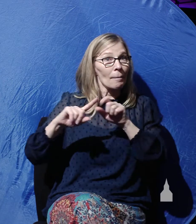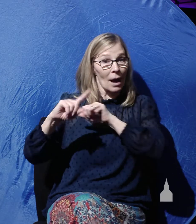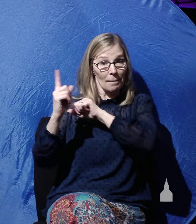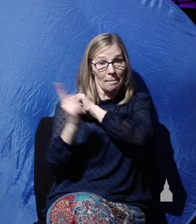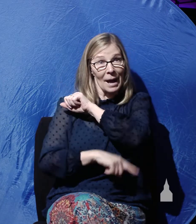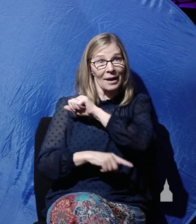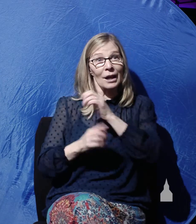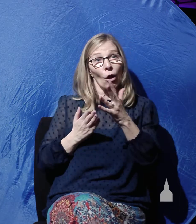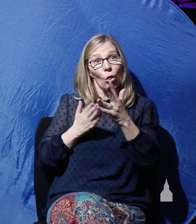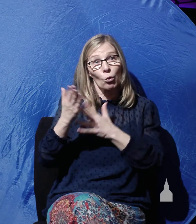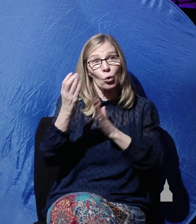down.